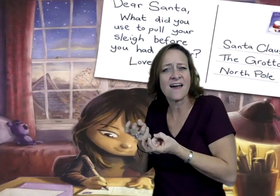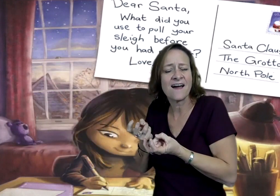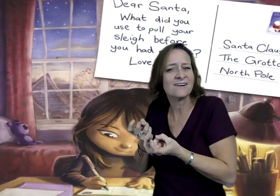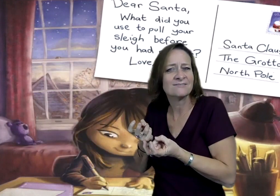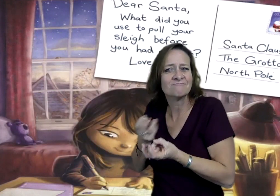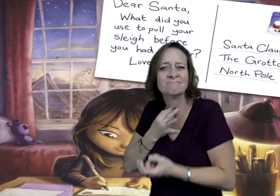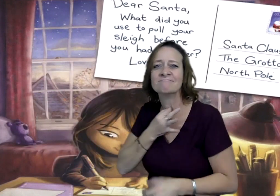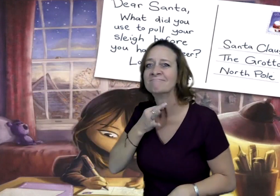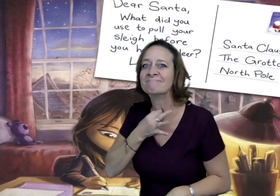Love, Jilly.